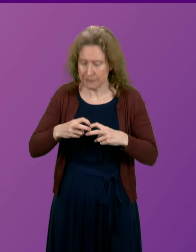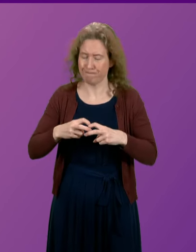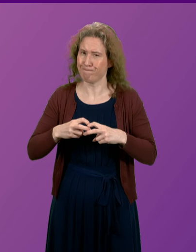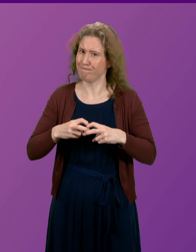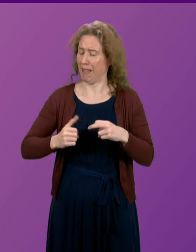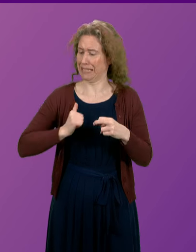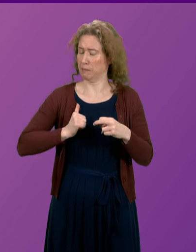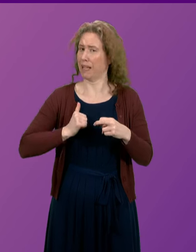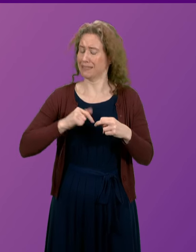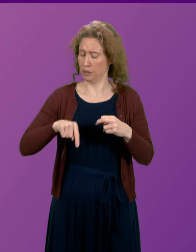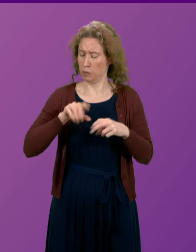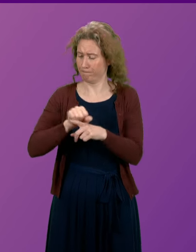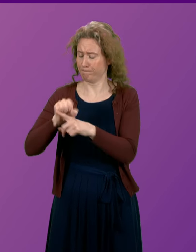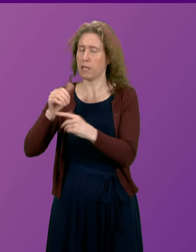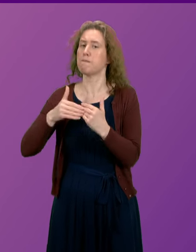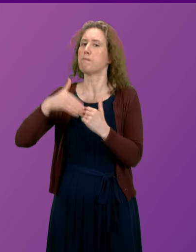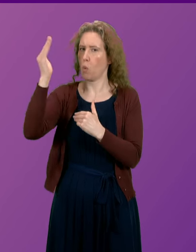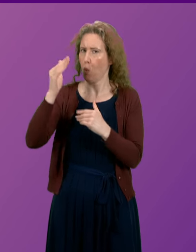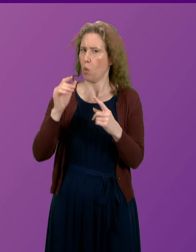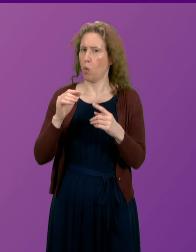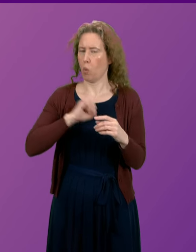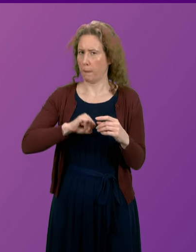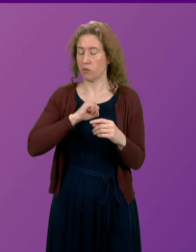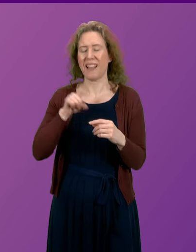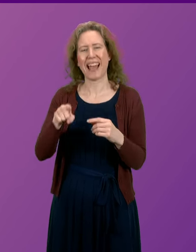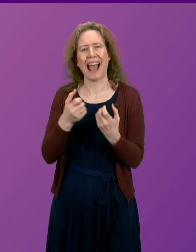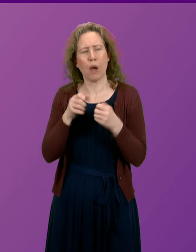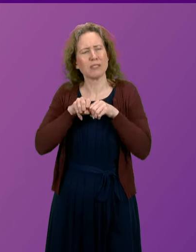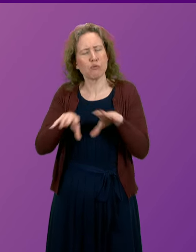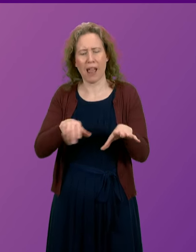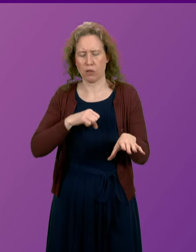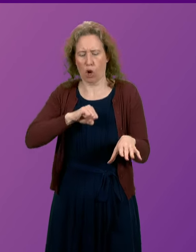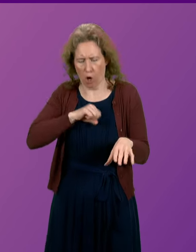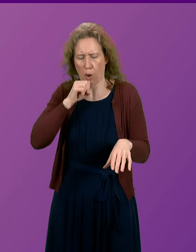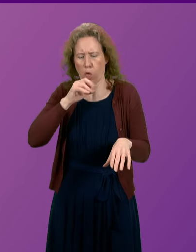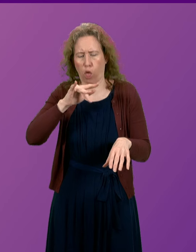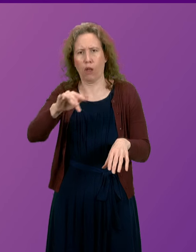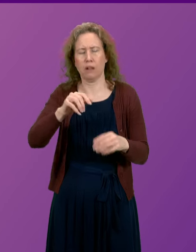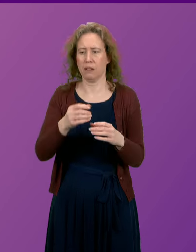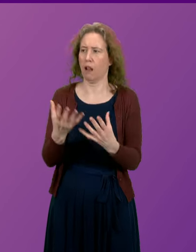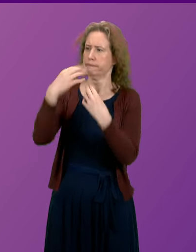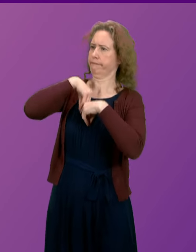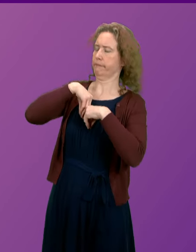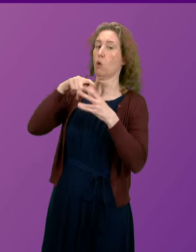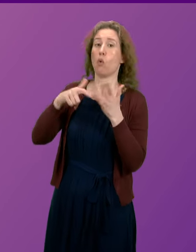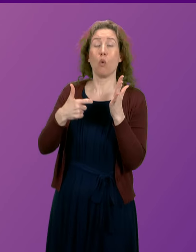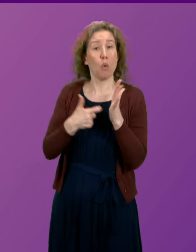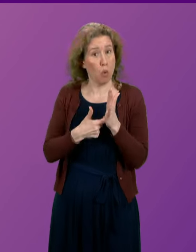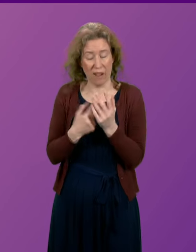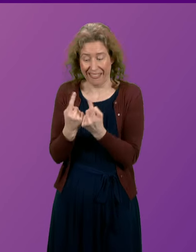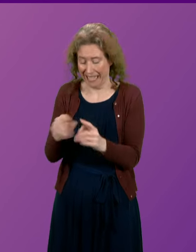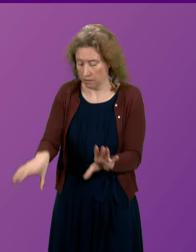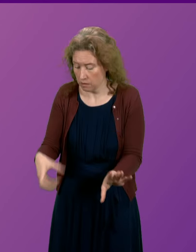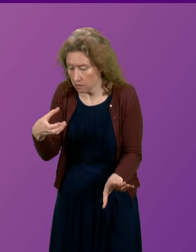to rise in line with this. Pertussis is spread by respiratory droplets, either directly between people or through contaminated items.